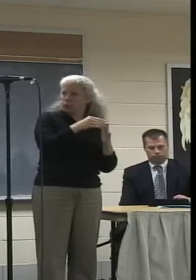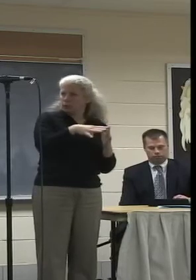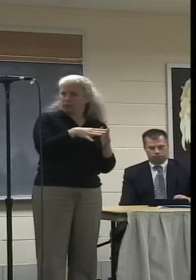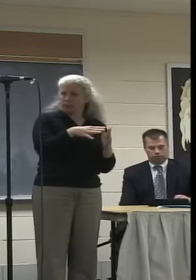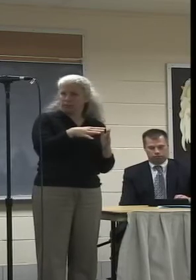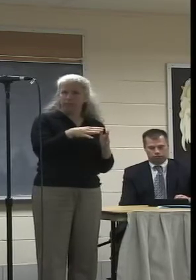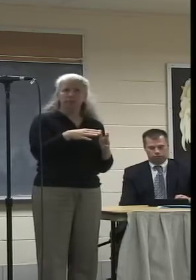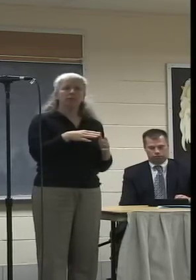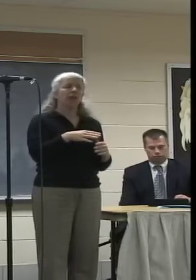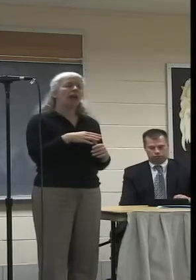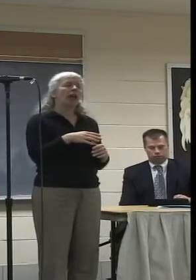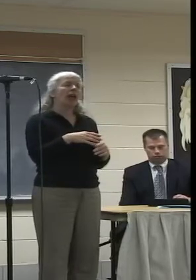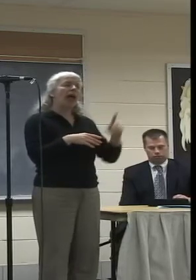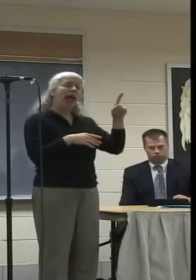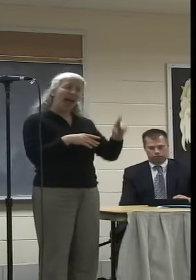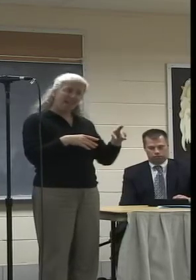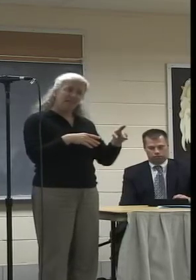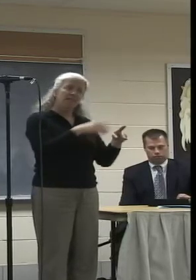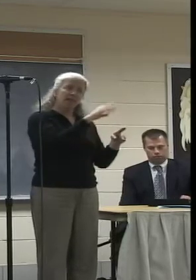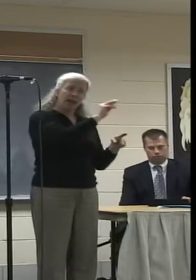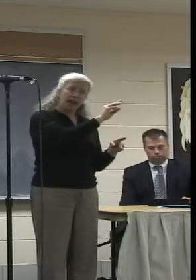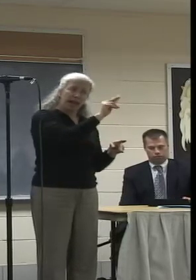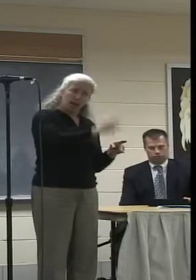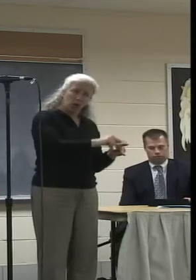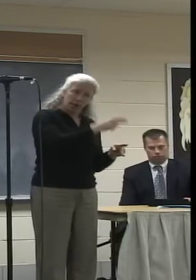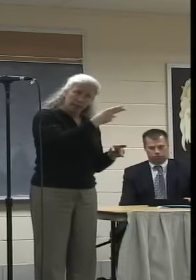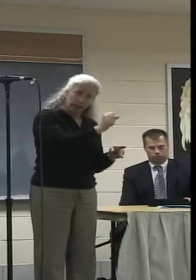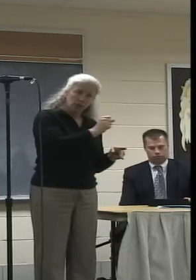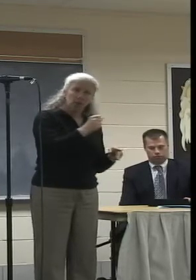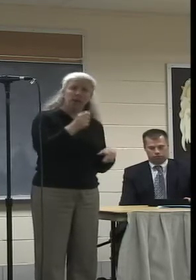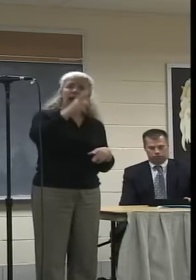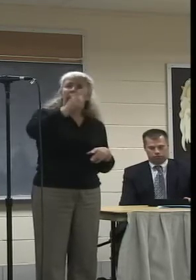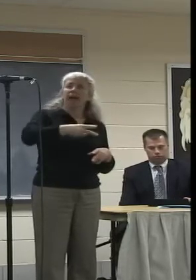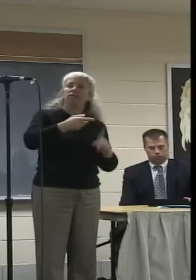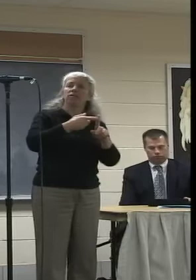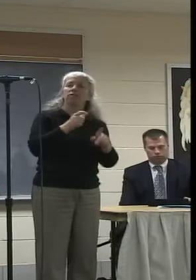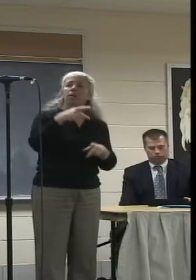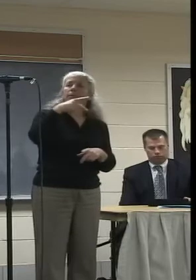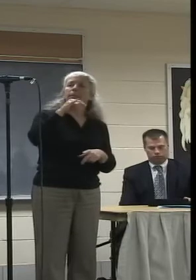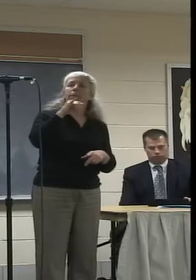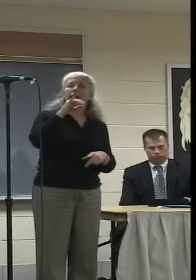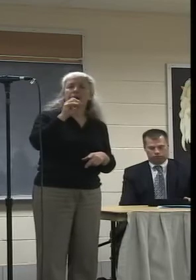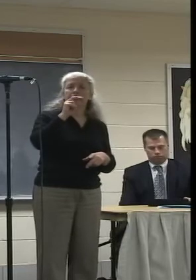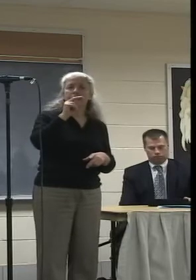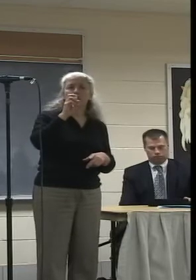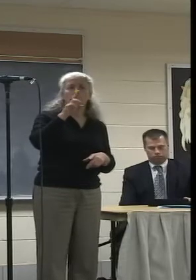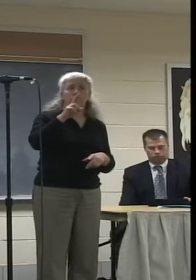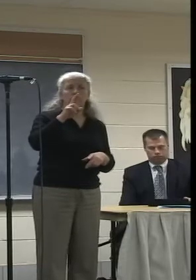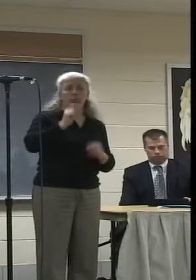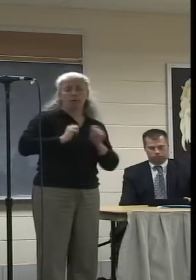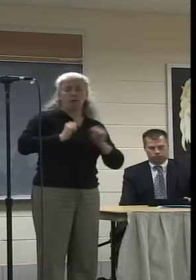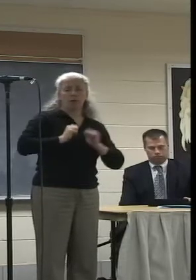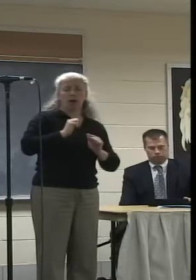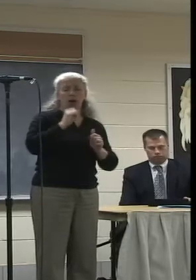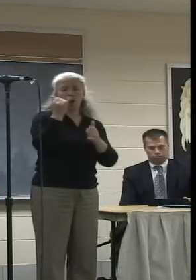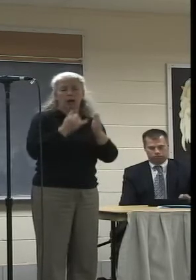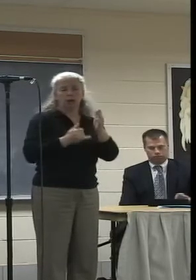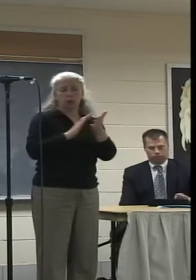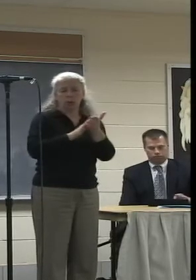Half of them are from NHS and half of them are from the Pioneer Performing Arts School, PVPA.